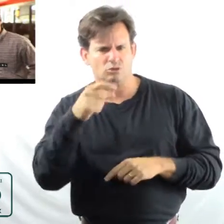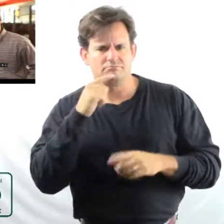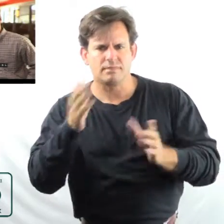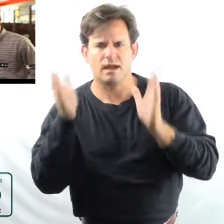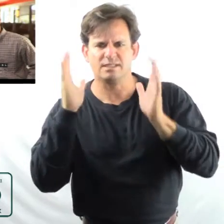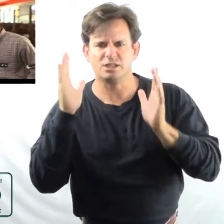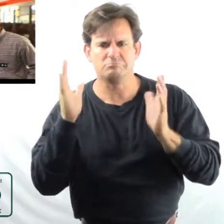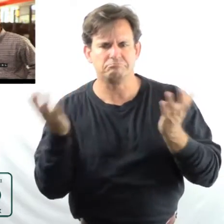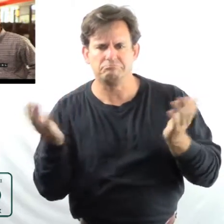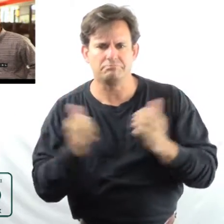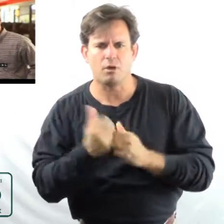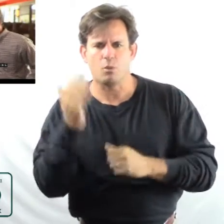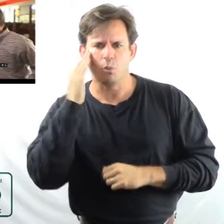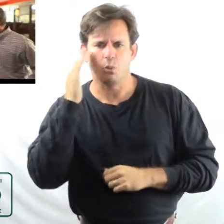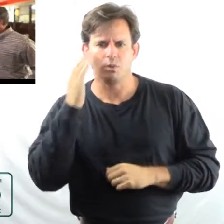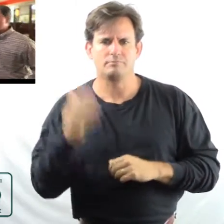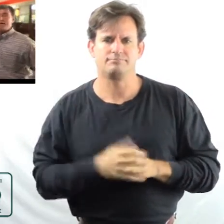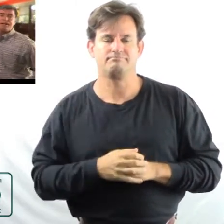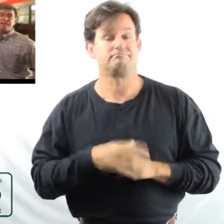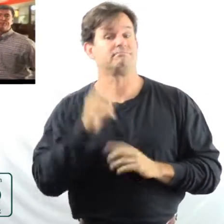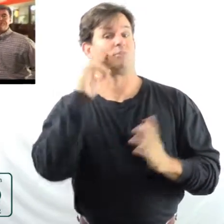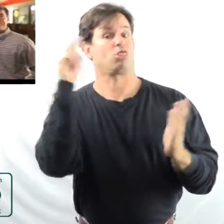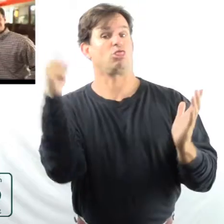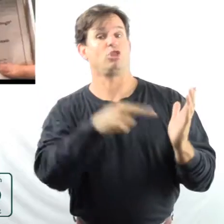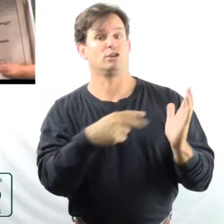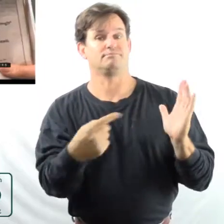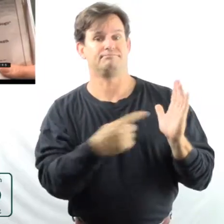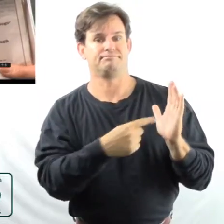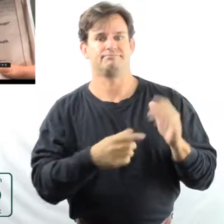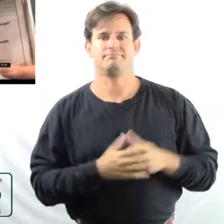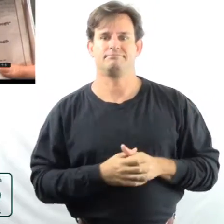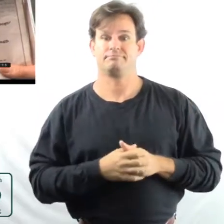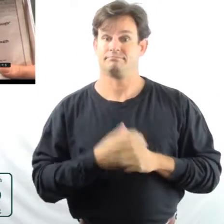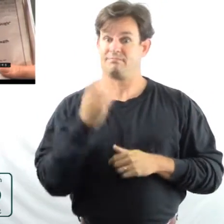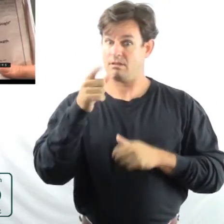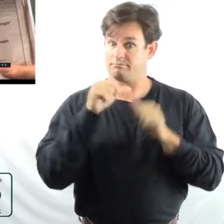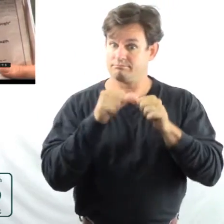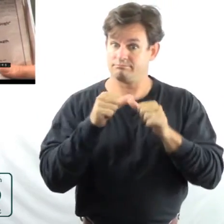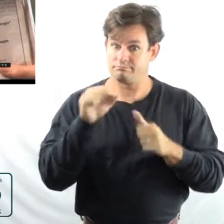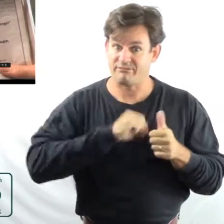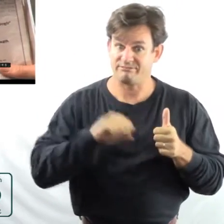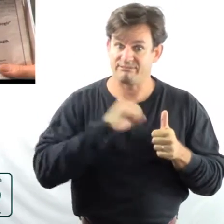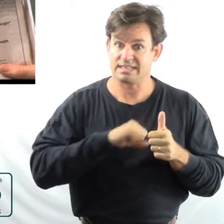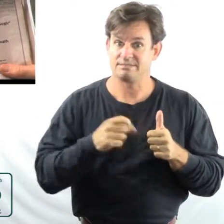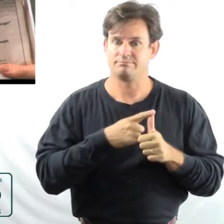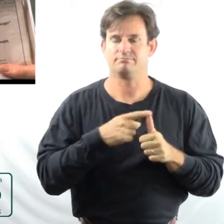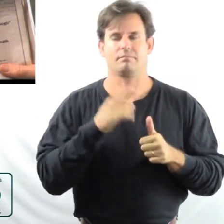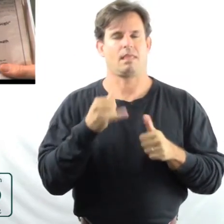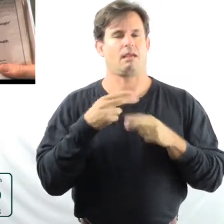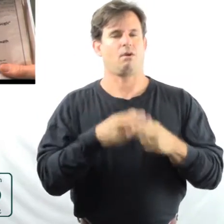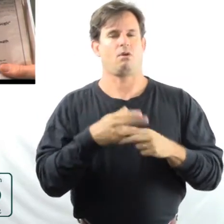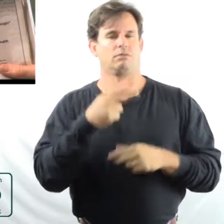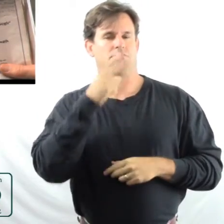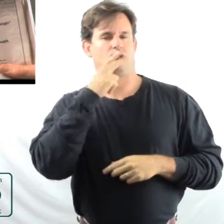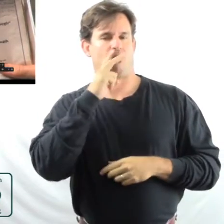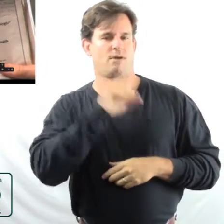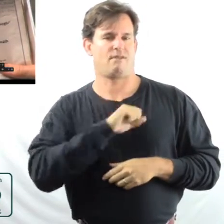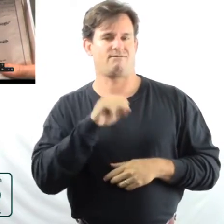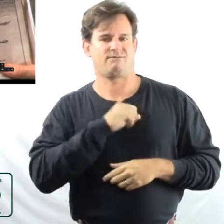attention to? Well, take a look here. Are you constantly coughing, what we often call smokers' cough? Do you get short of